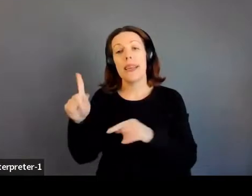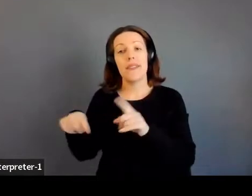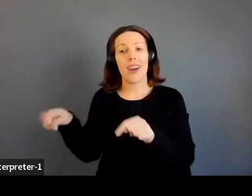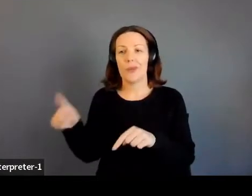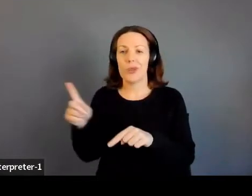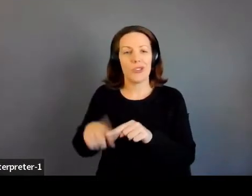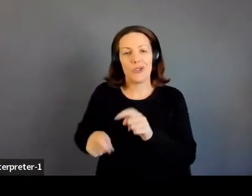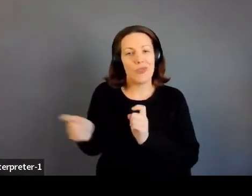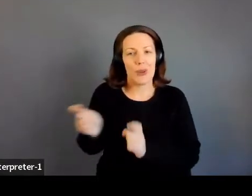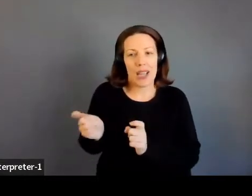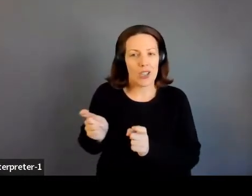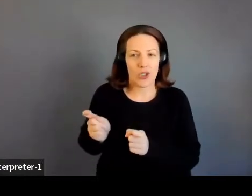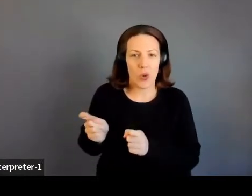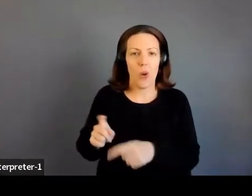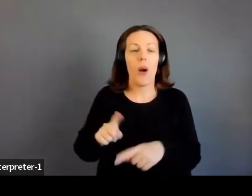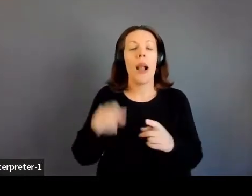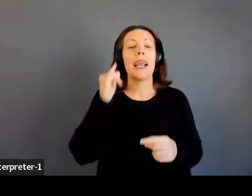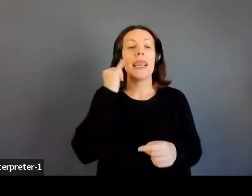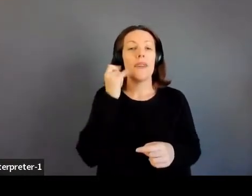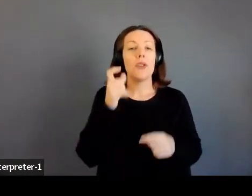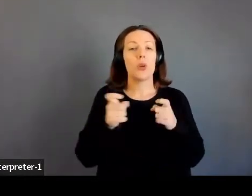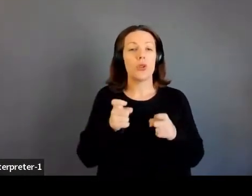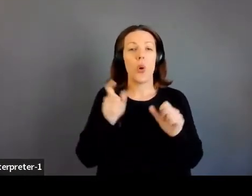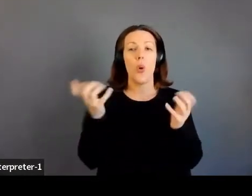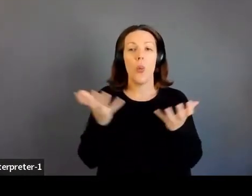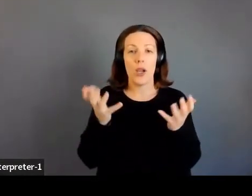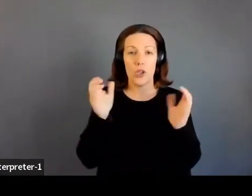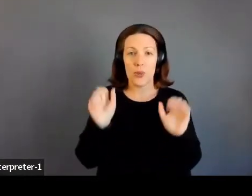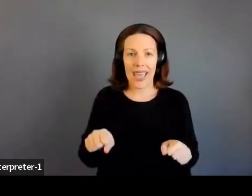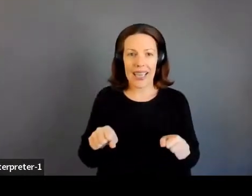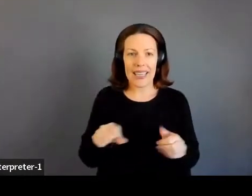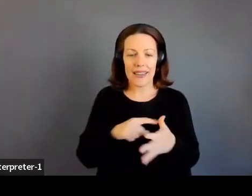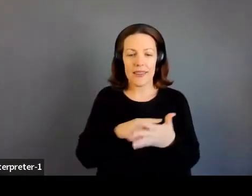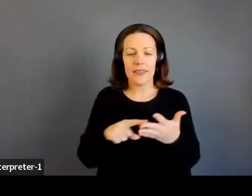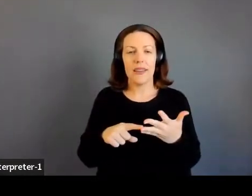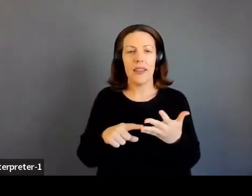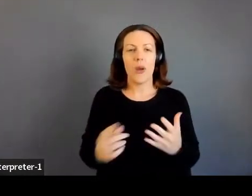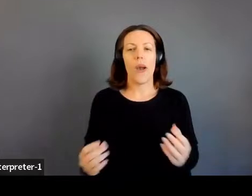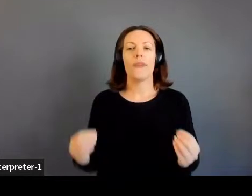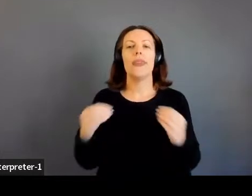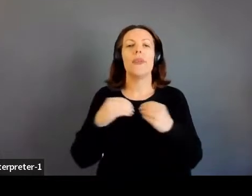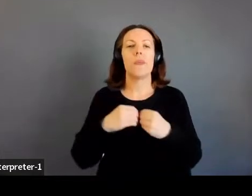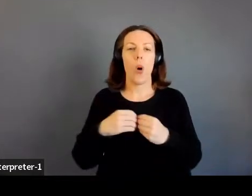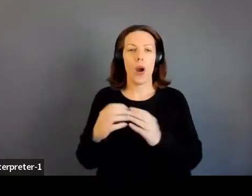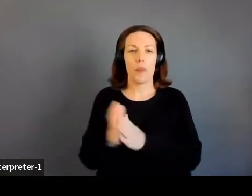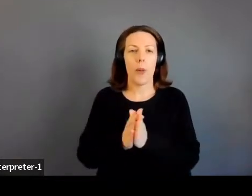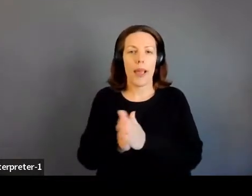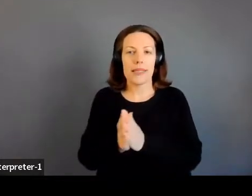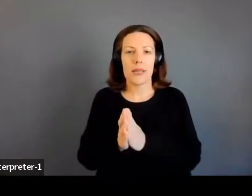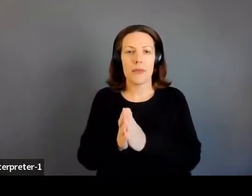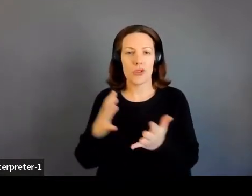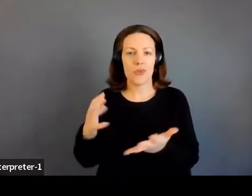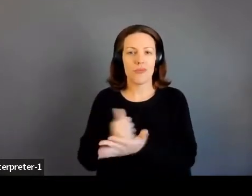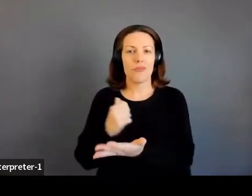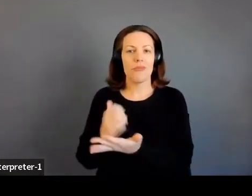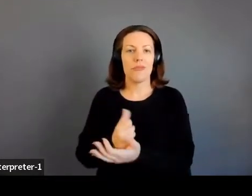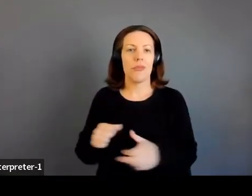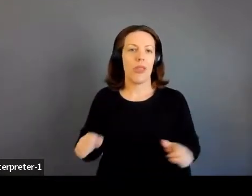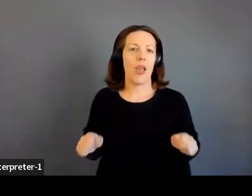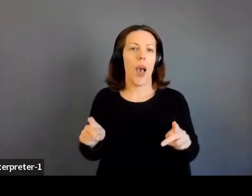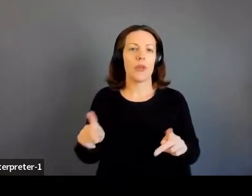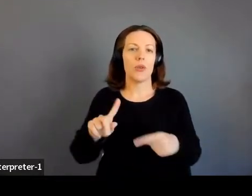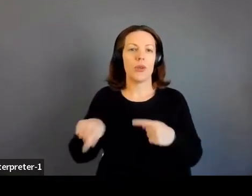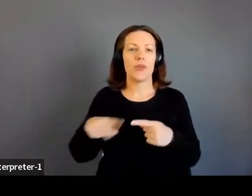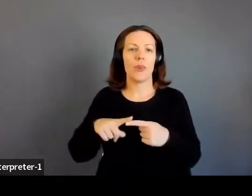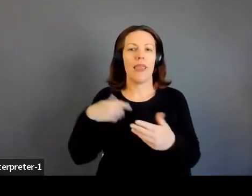can't control. But if you control all of the ones you can, you give yourself that much more momentum to take advantage of the opportunities when